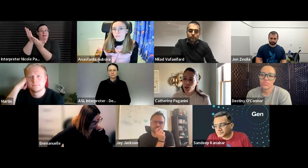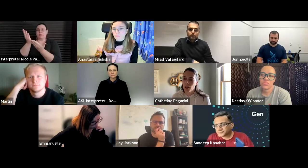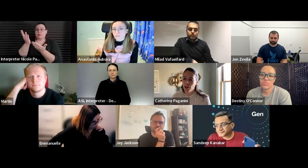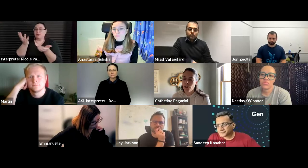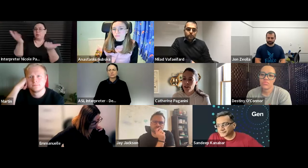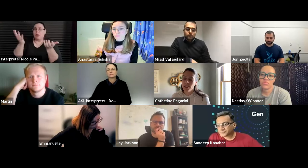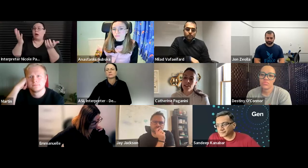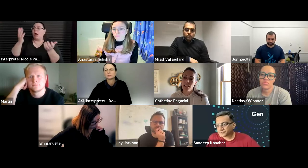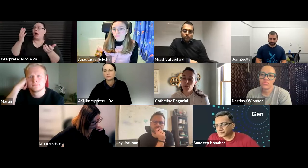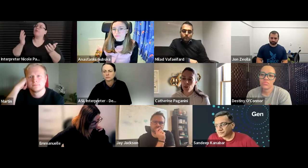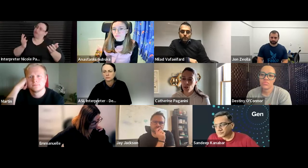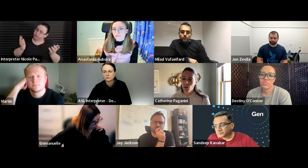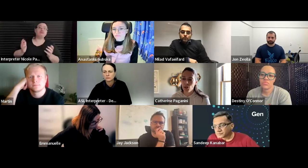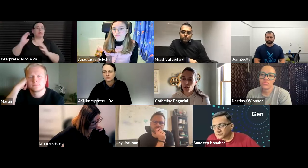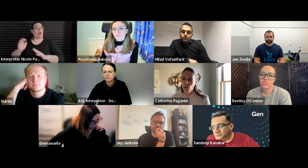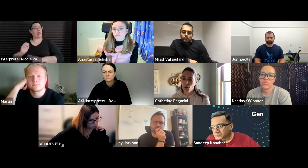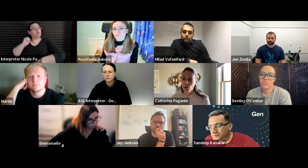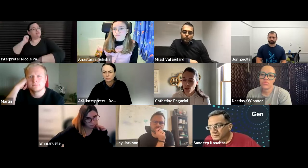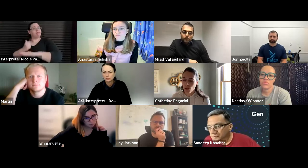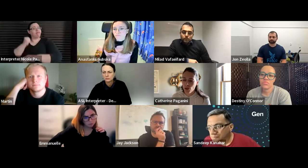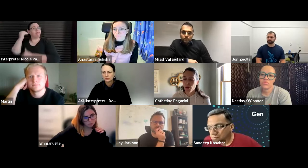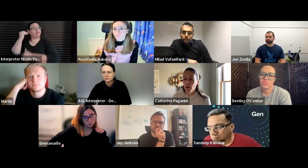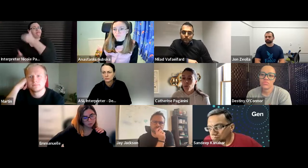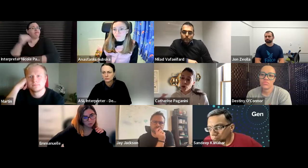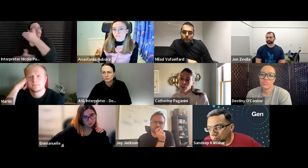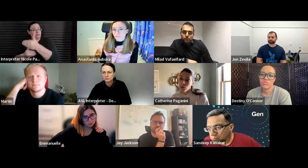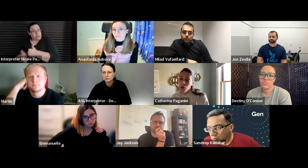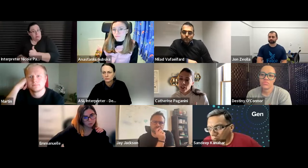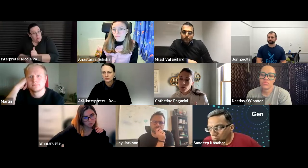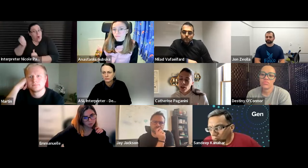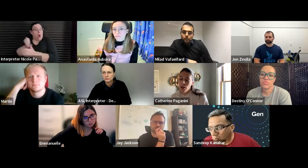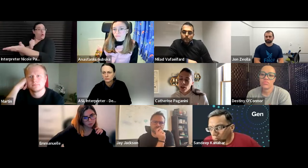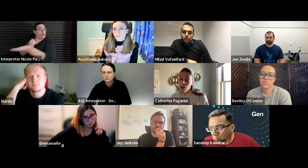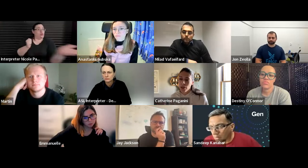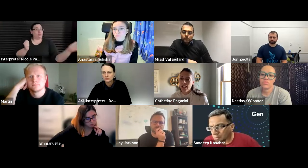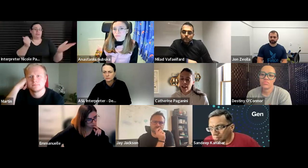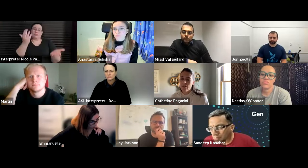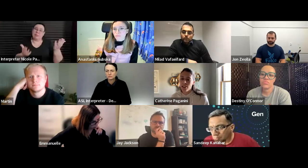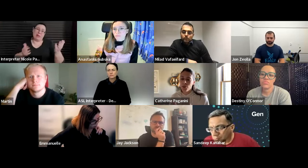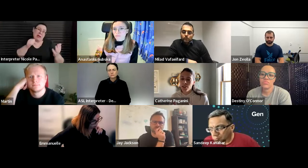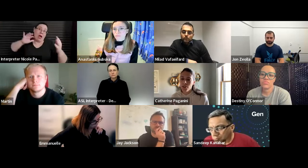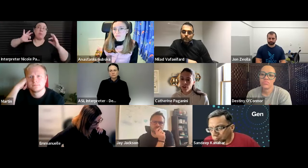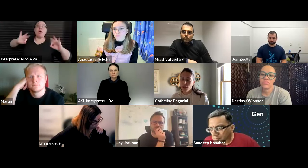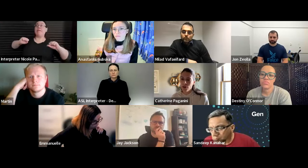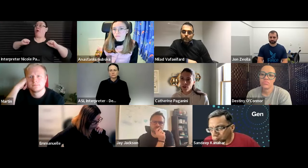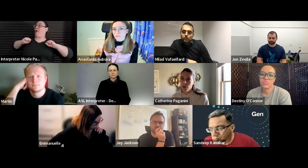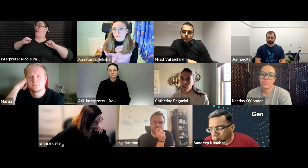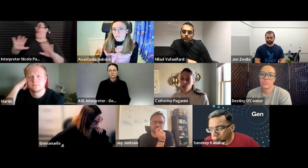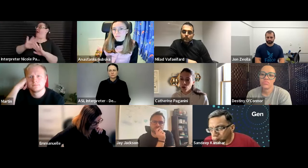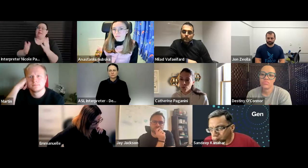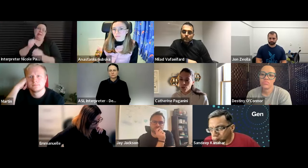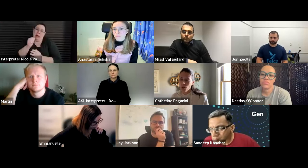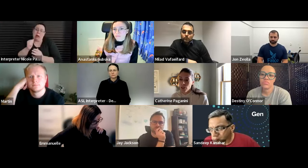they can implement where it's accessible to most of you maybe it's not perfect perfect but again like having